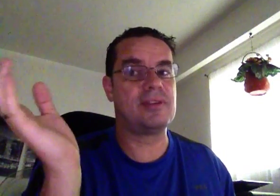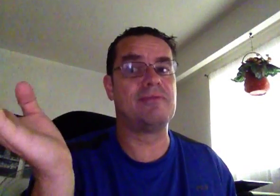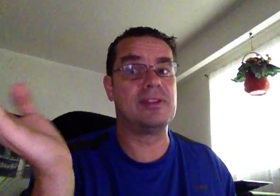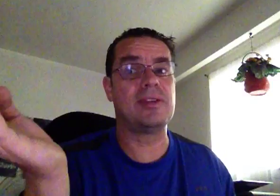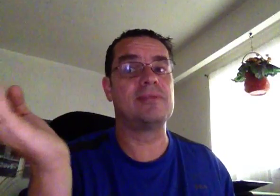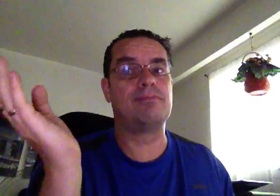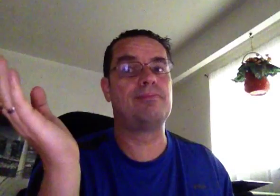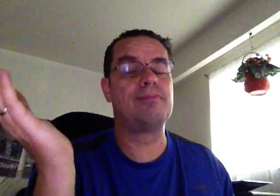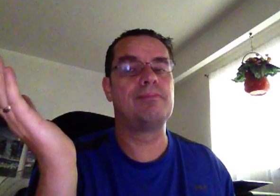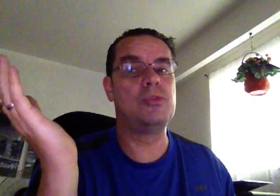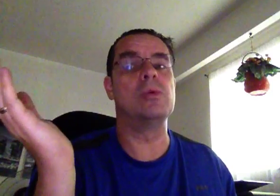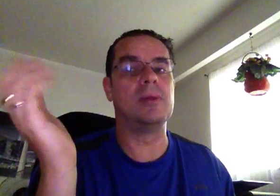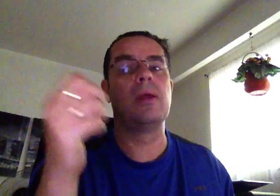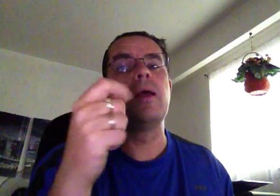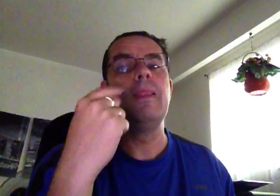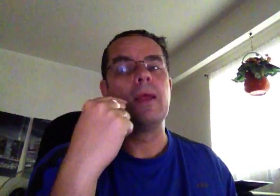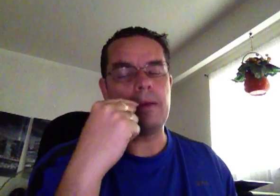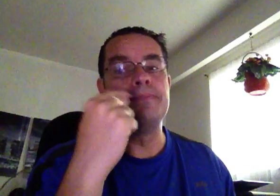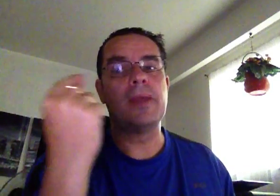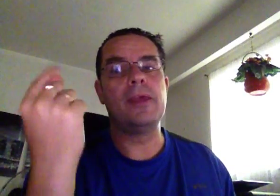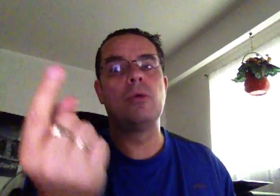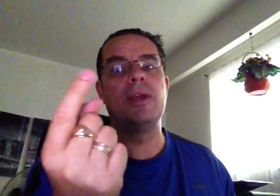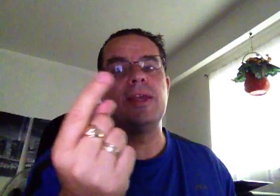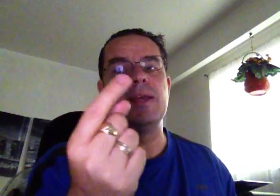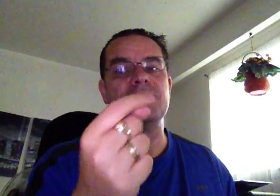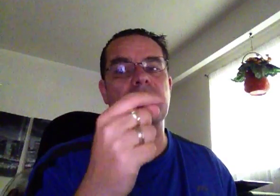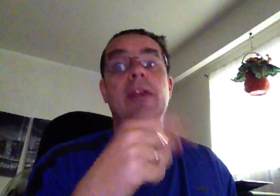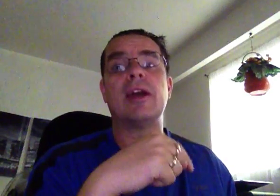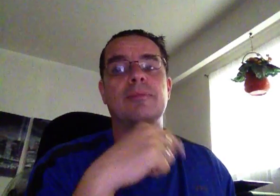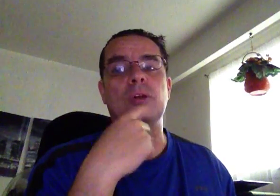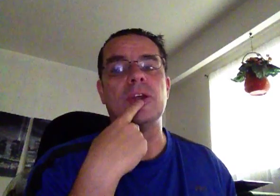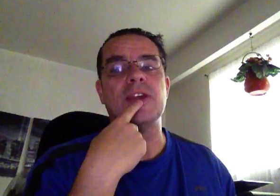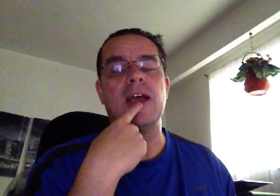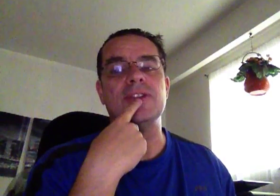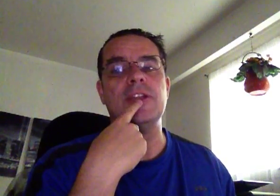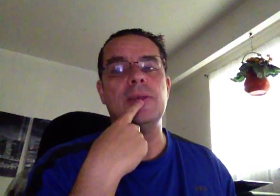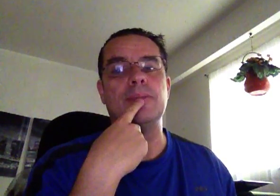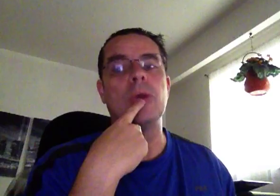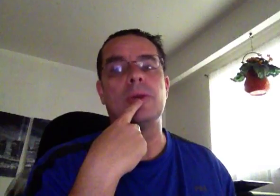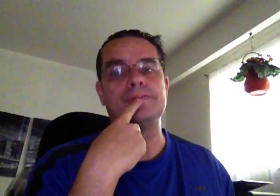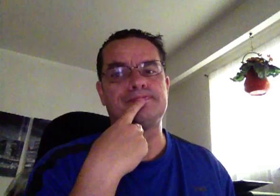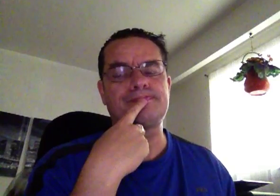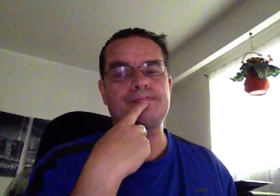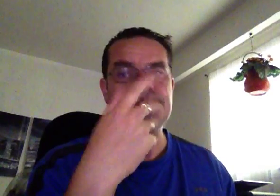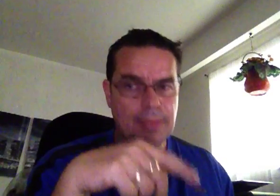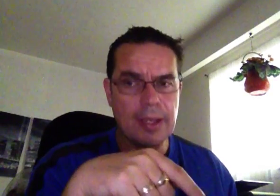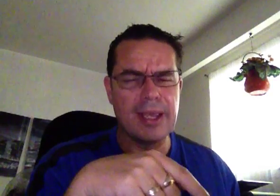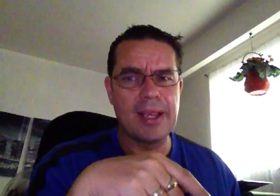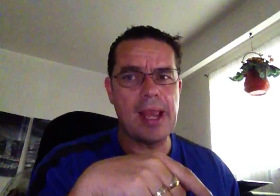doable. And the other one is interactive brokers as the broker. Again, in Canada,